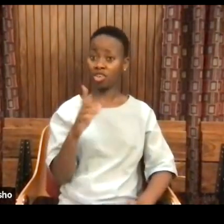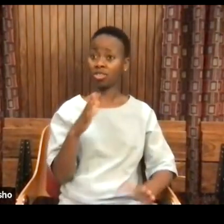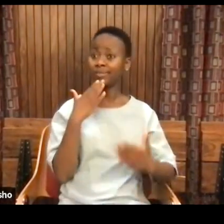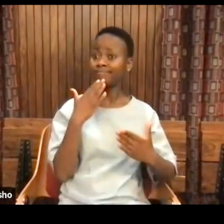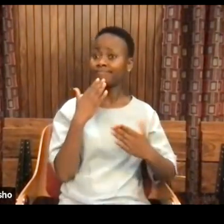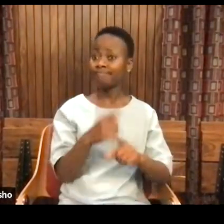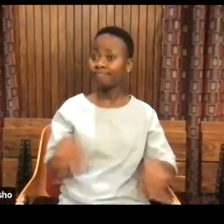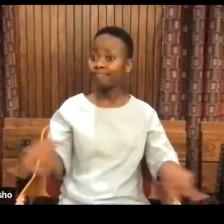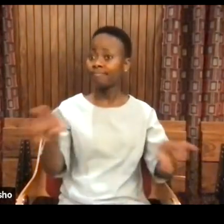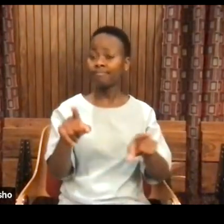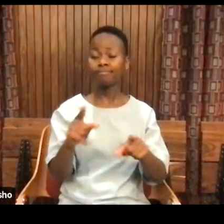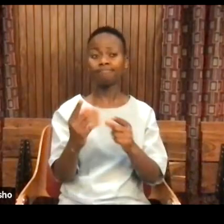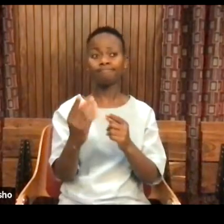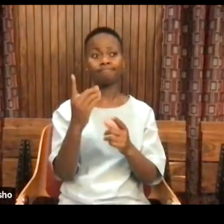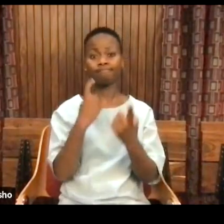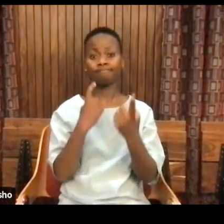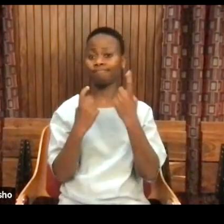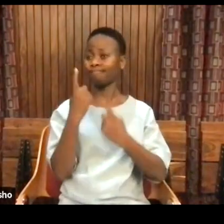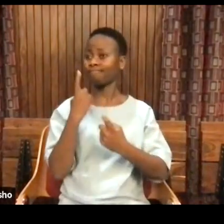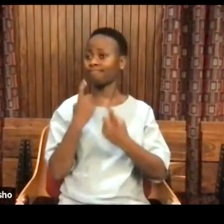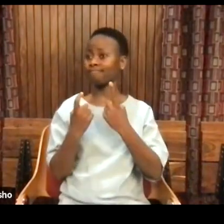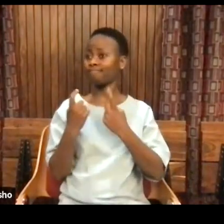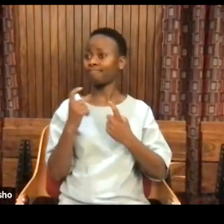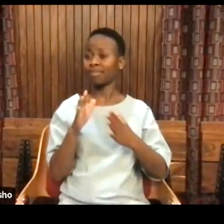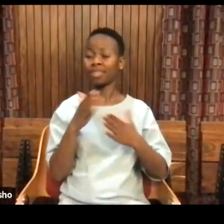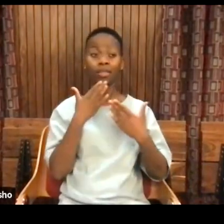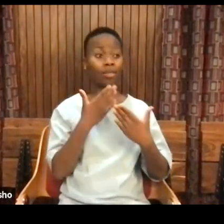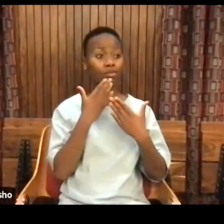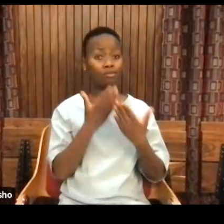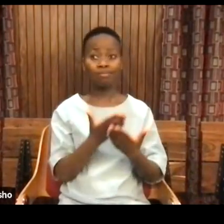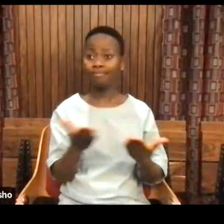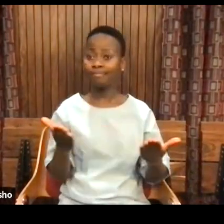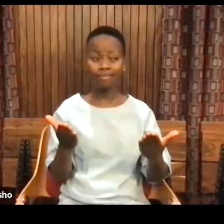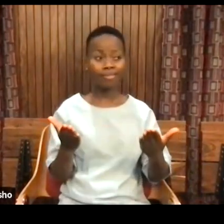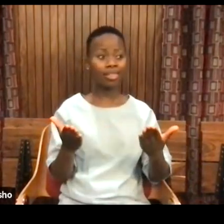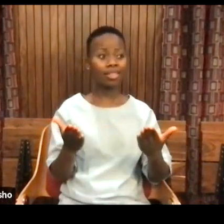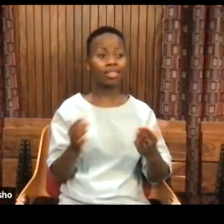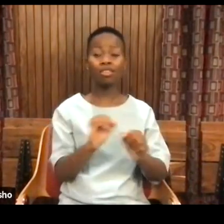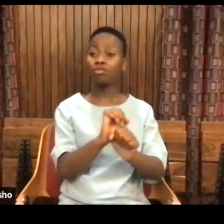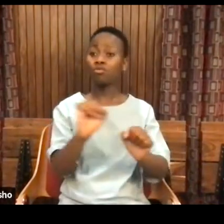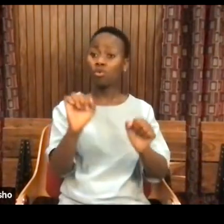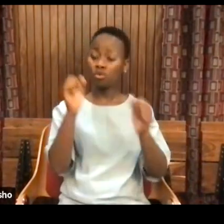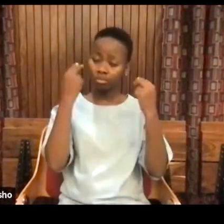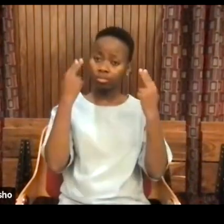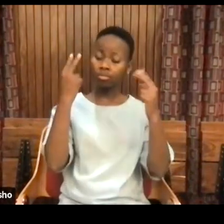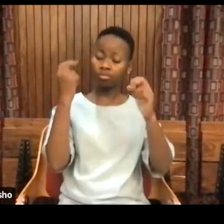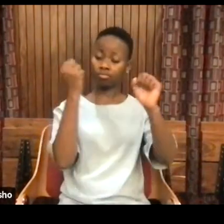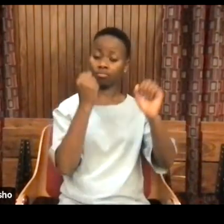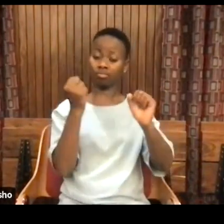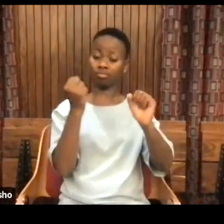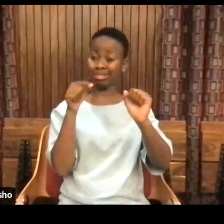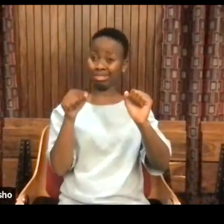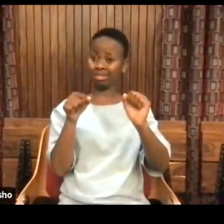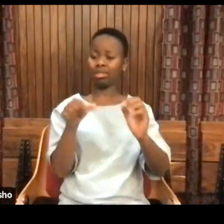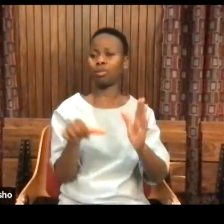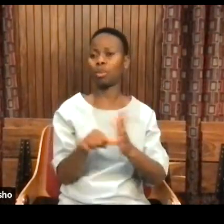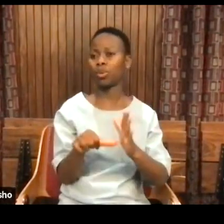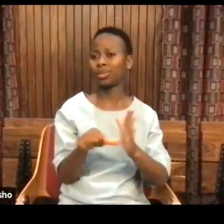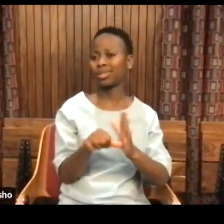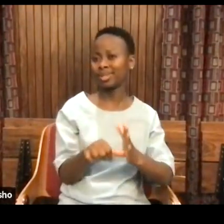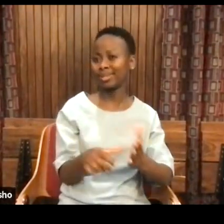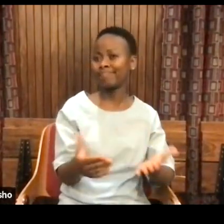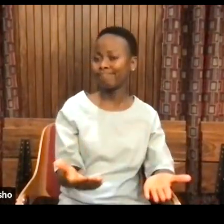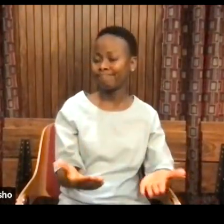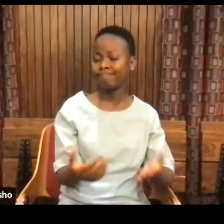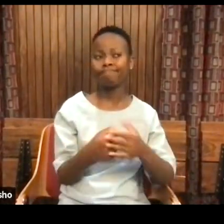for asking your questions. And as I said, your voice is very important. And it was